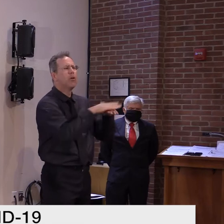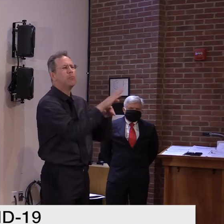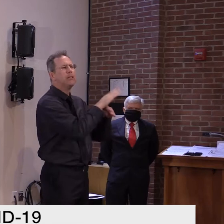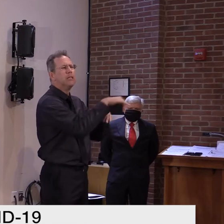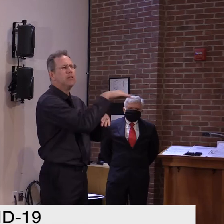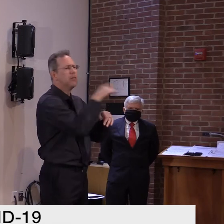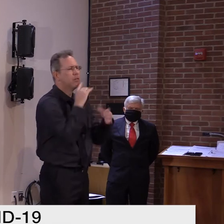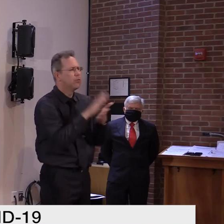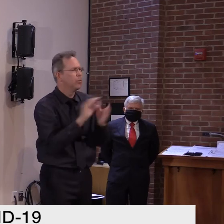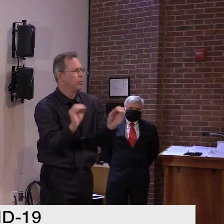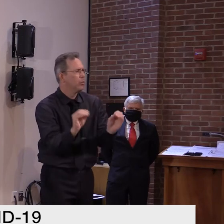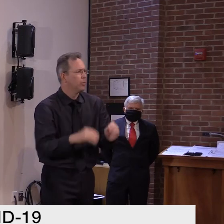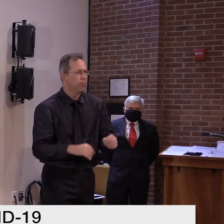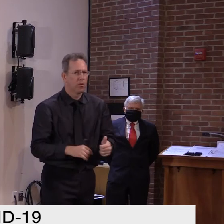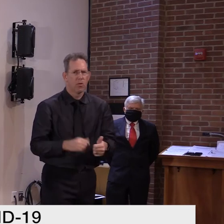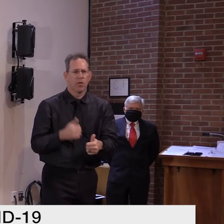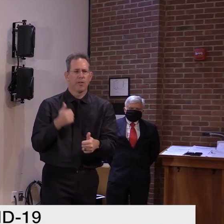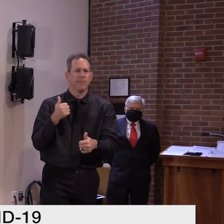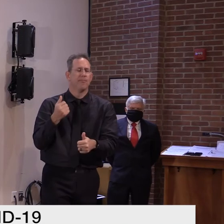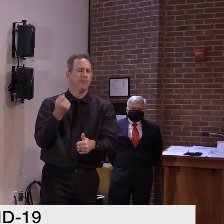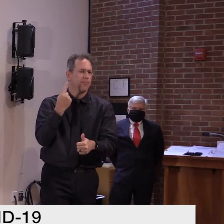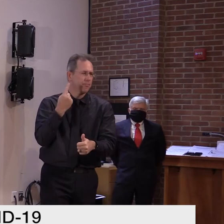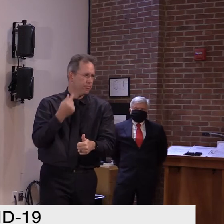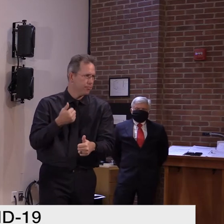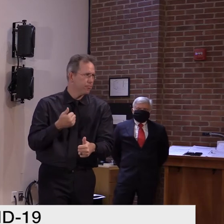Greg, the Bennington Banner?